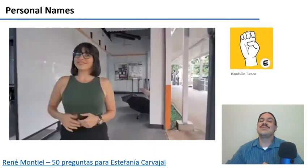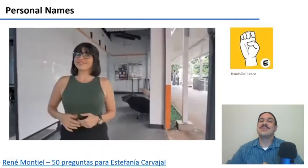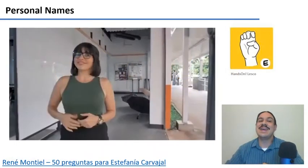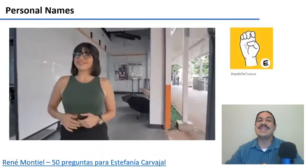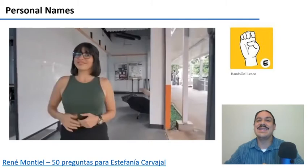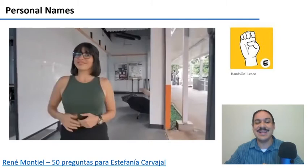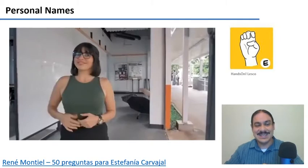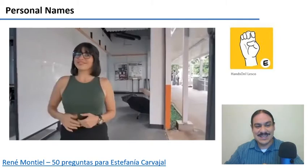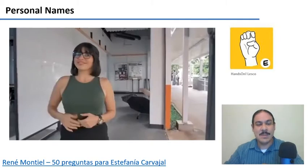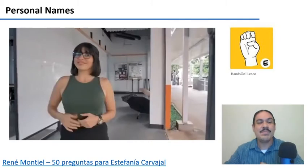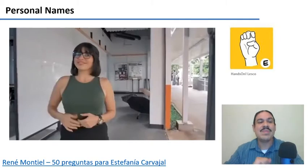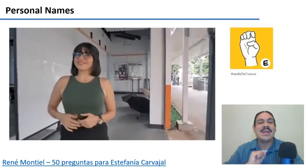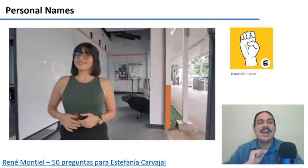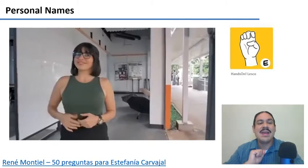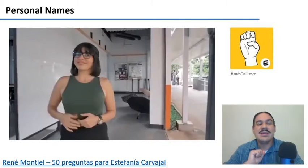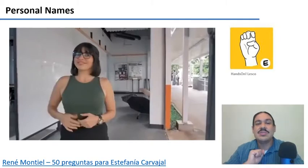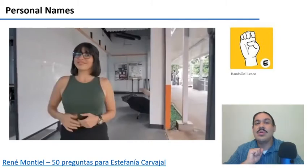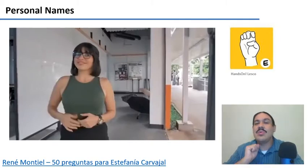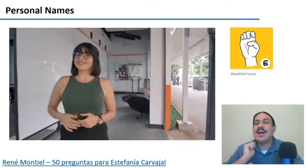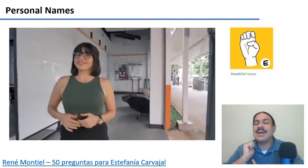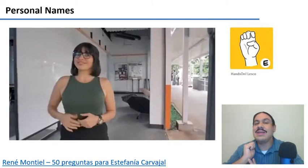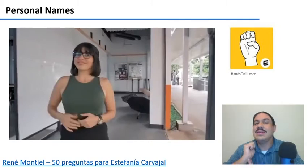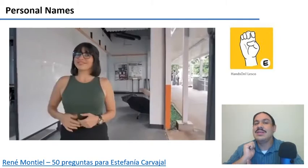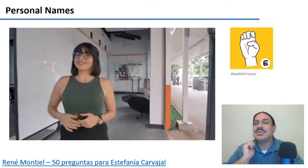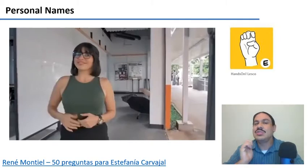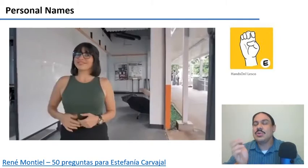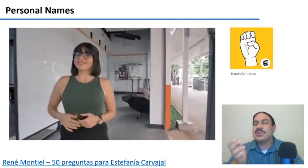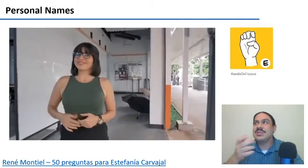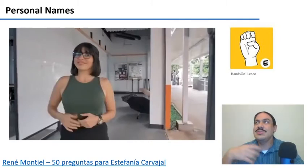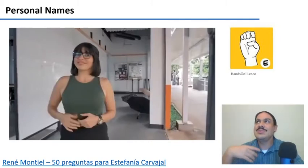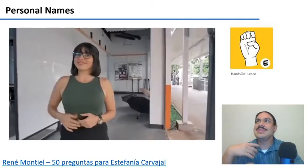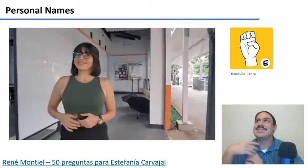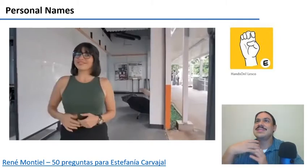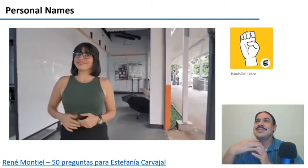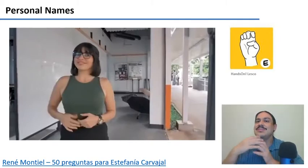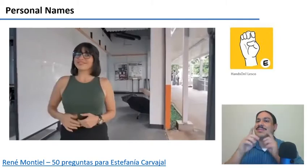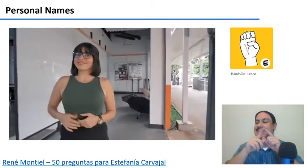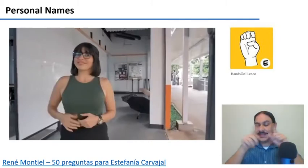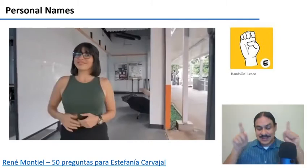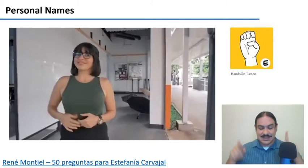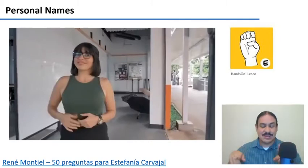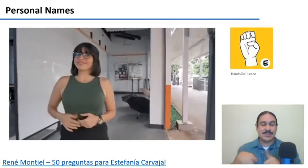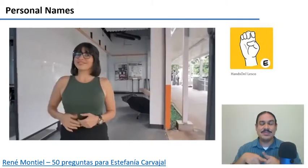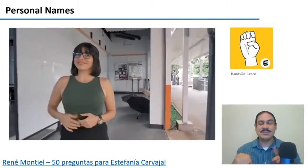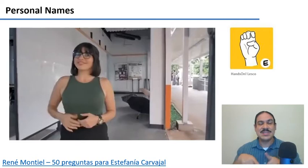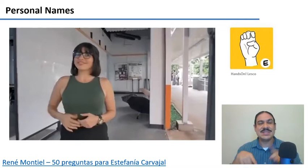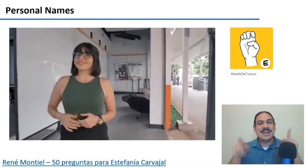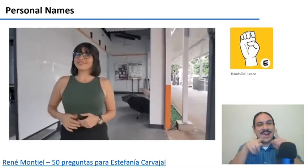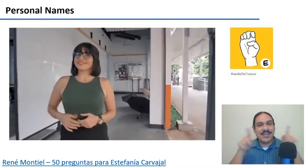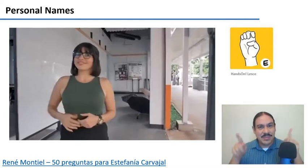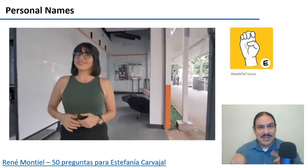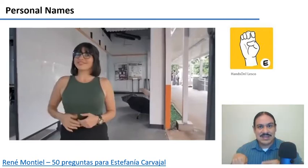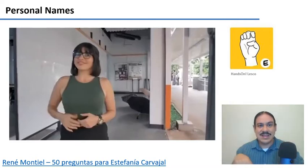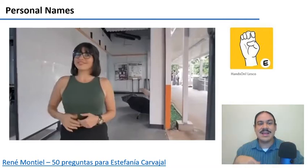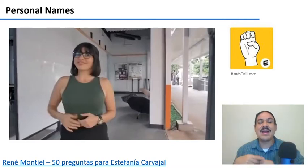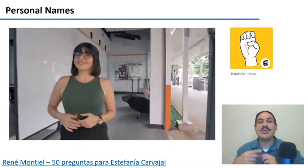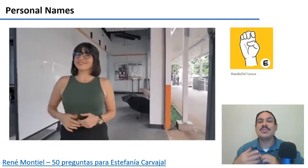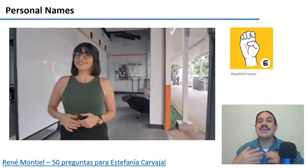we end the class so i showed you the the sign alphabets and how to make